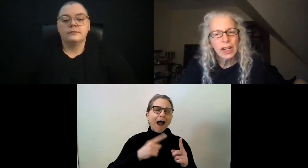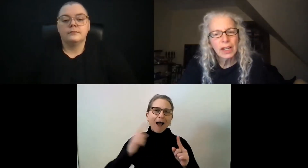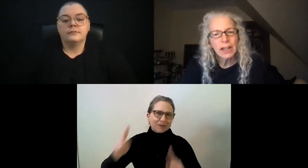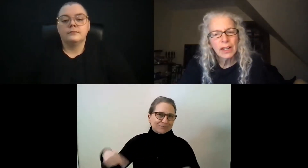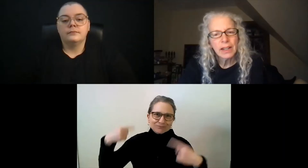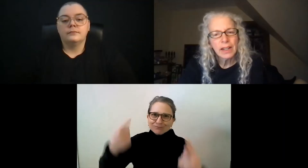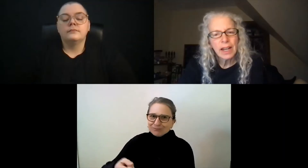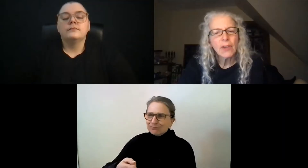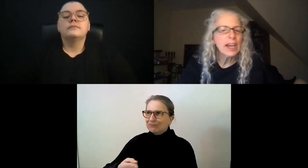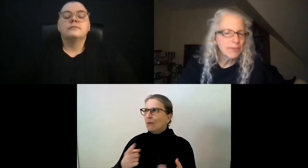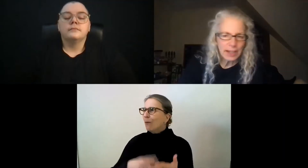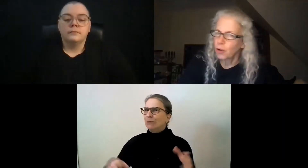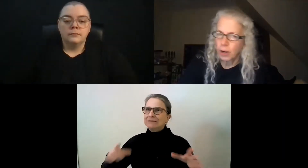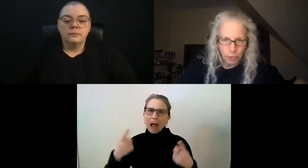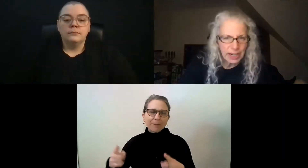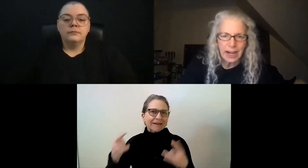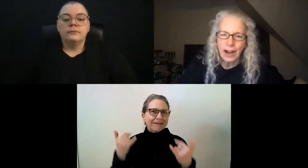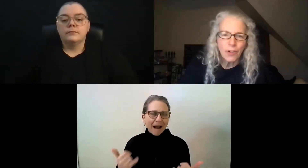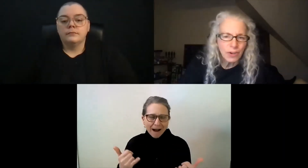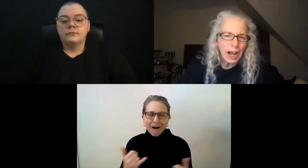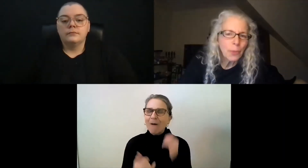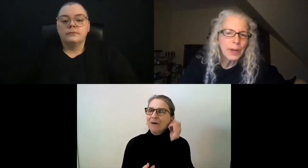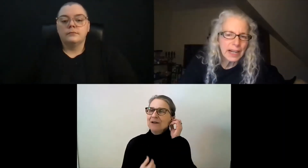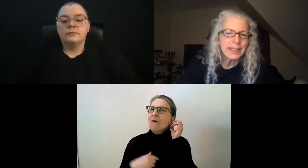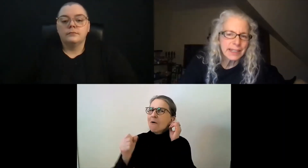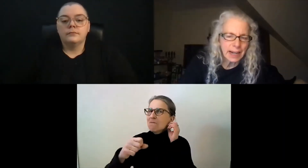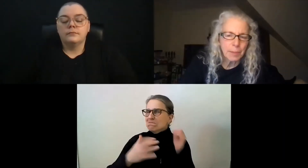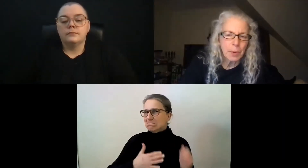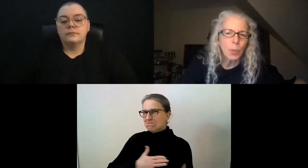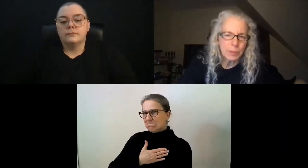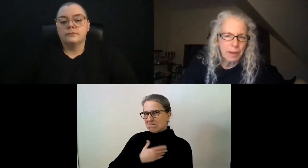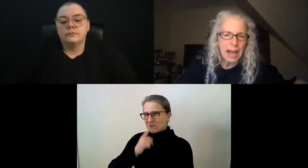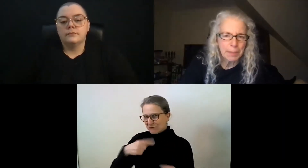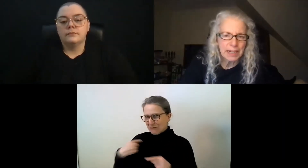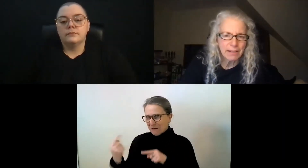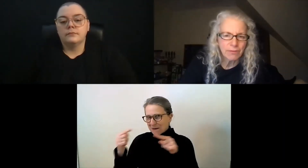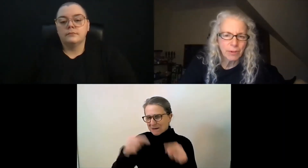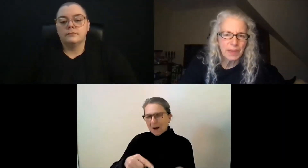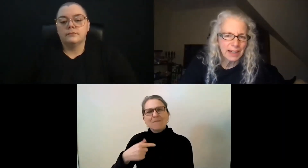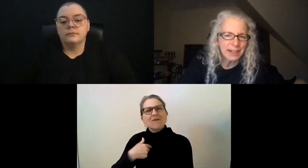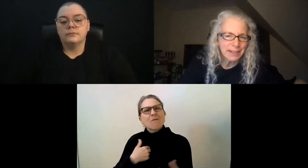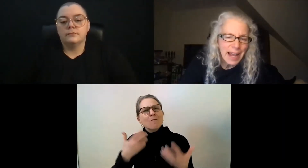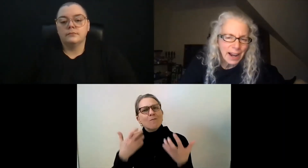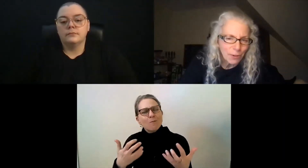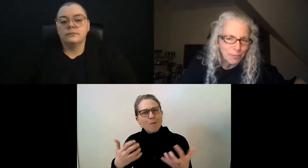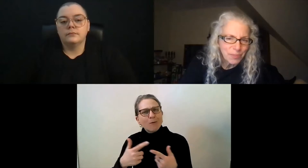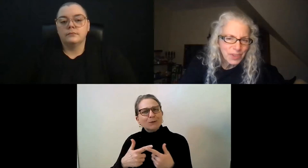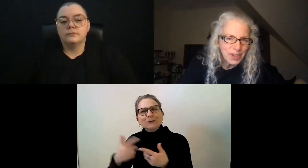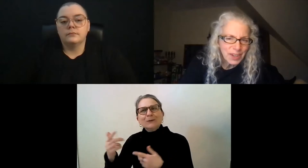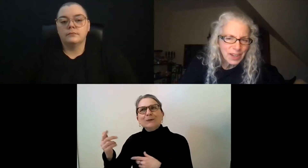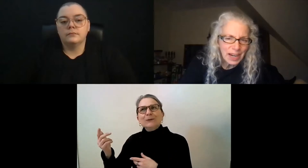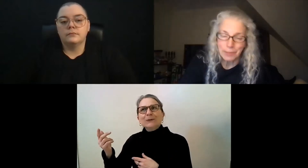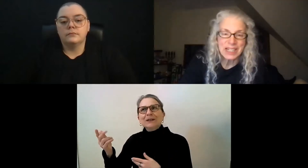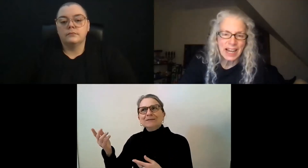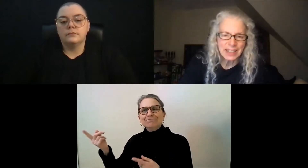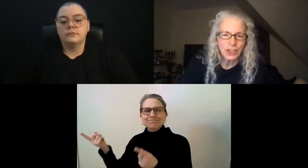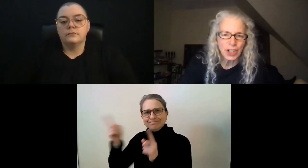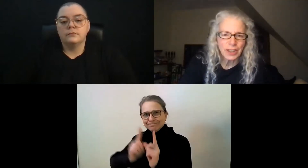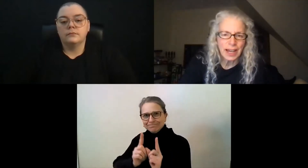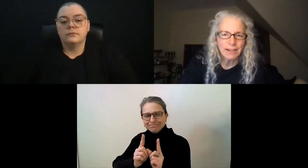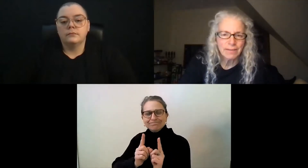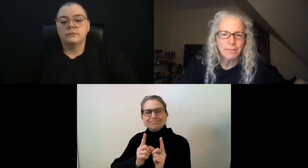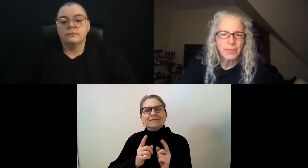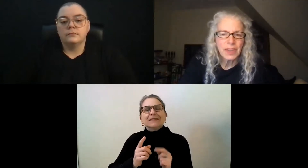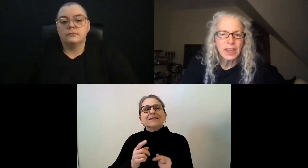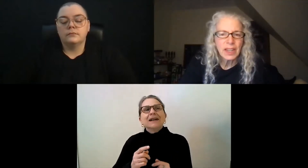how Deaf Incorporated, how we got set up and what's been happening from then until now. And I was glad to